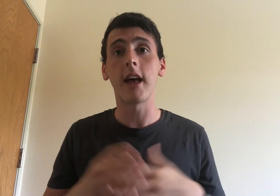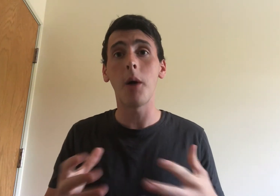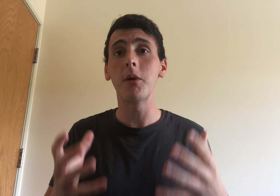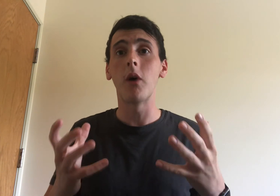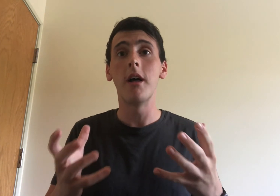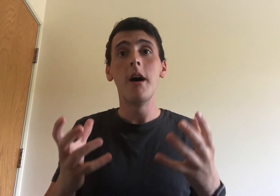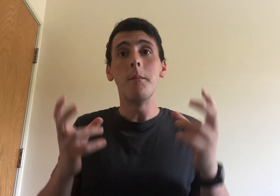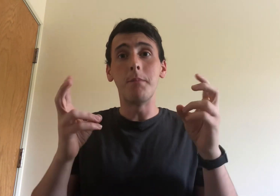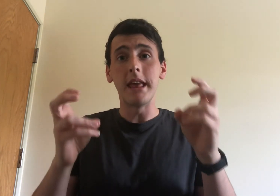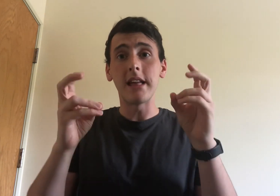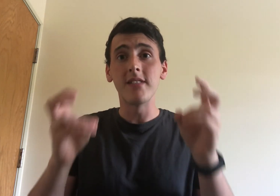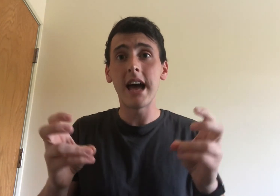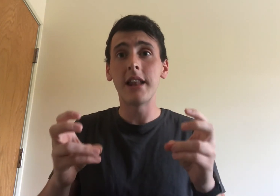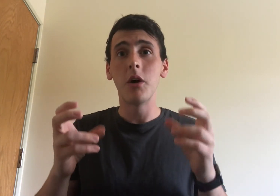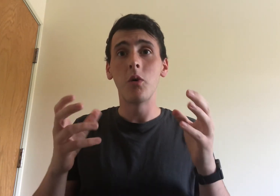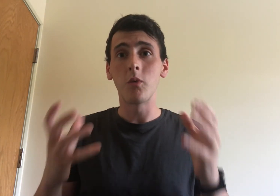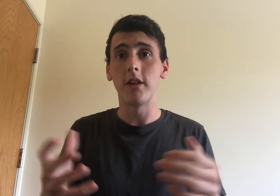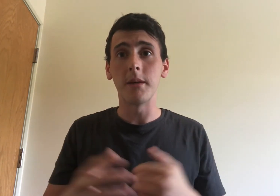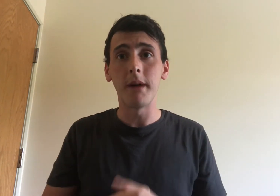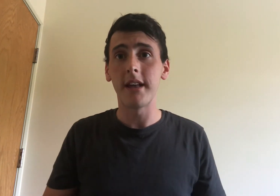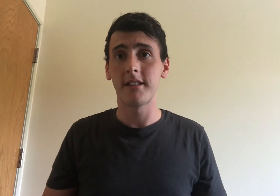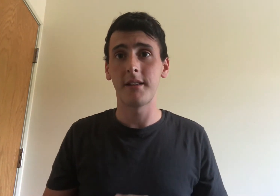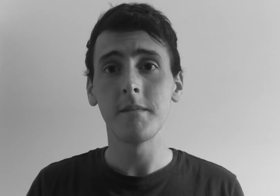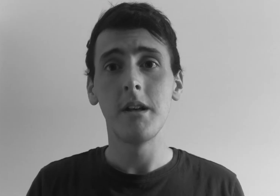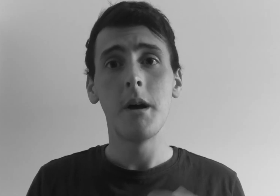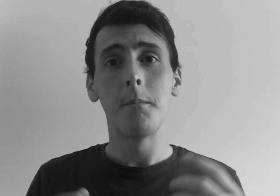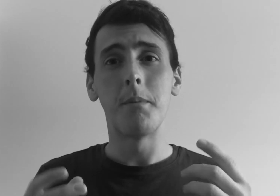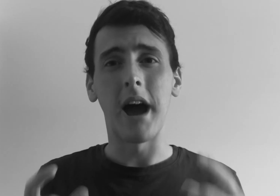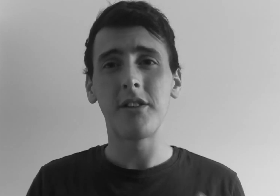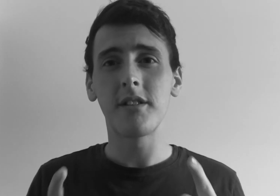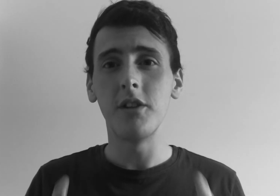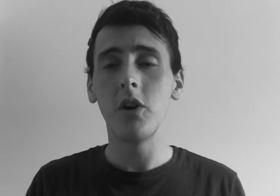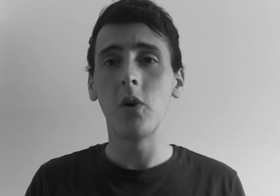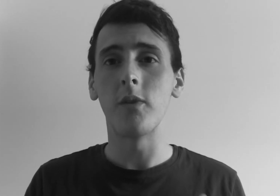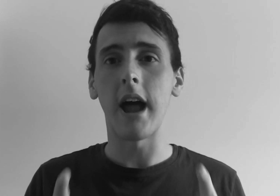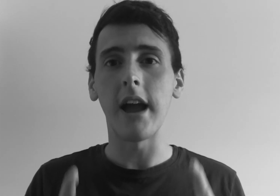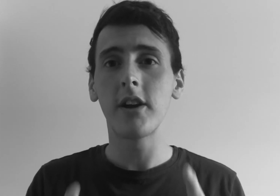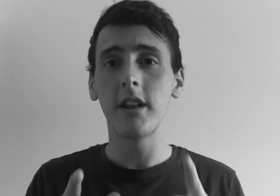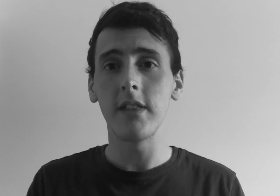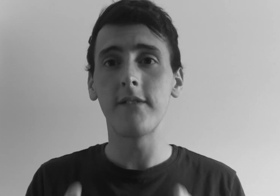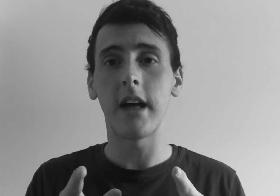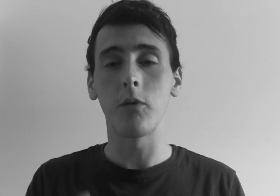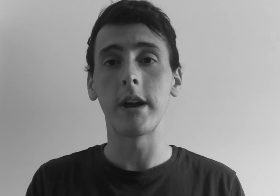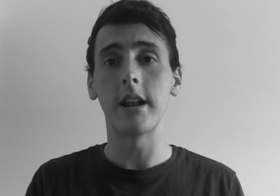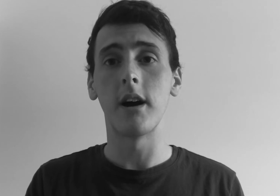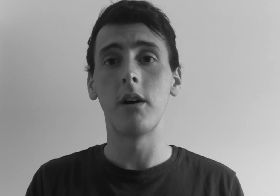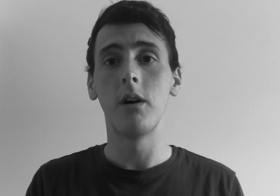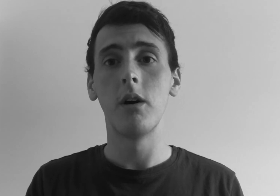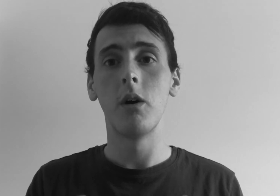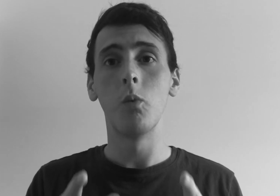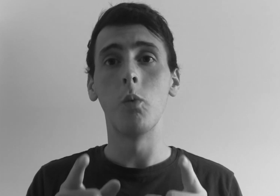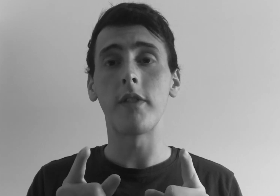tell me what being led really meant. But I just knew that I couldn't leave that arena without